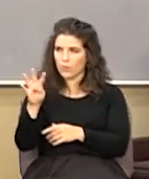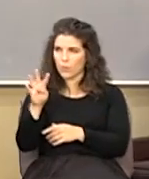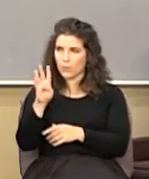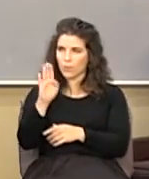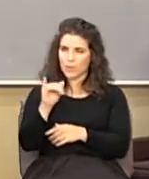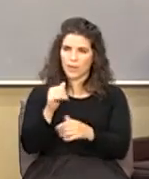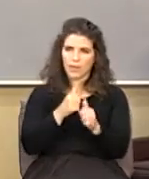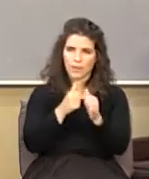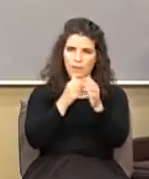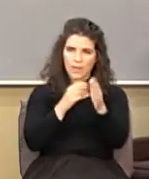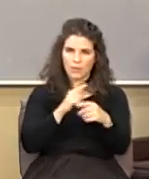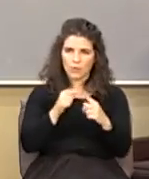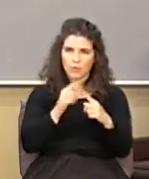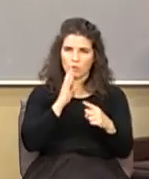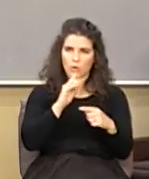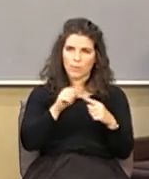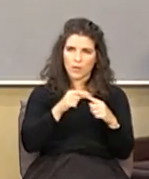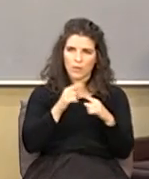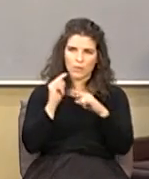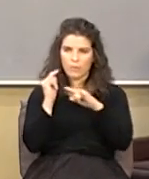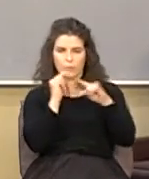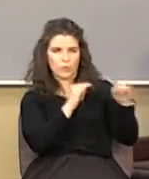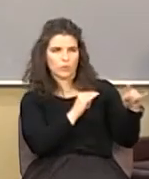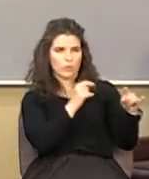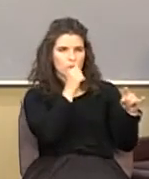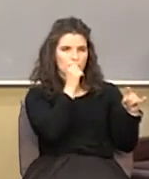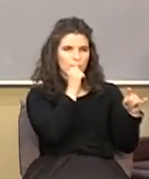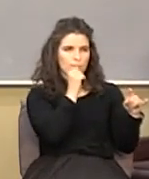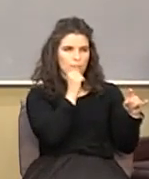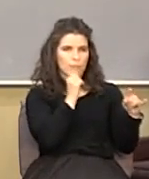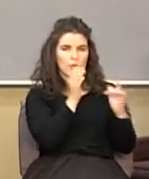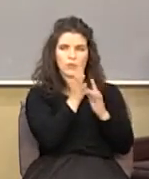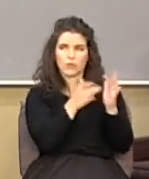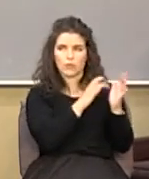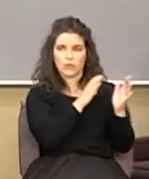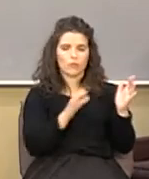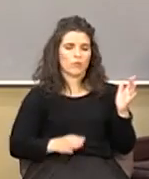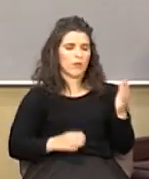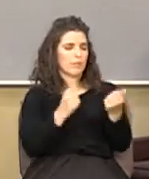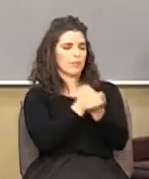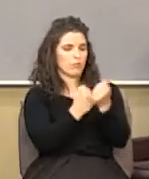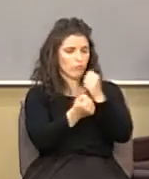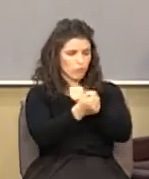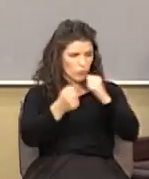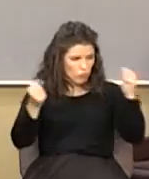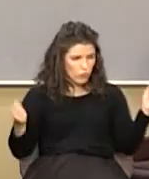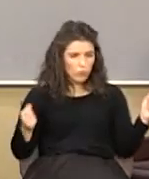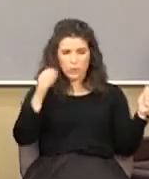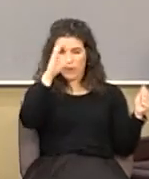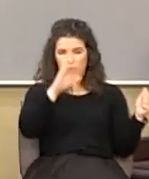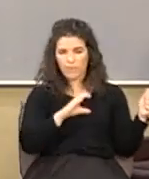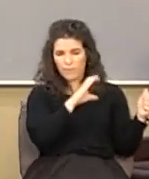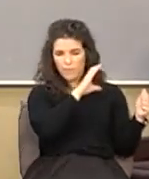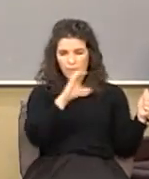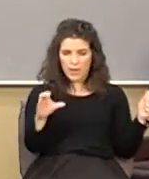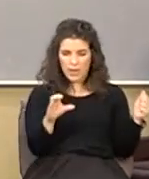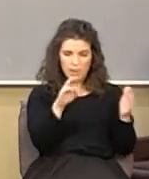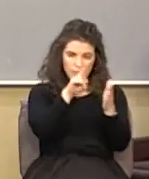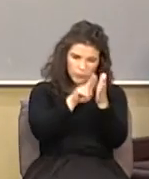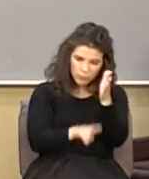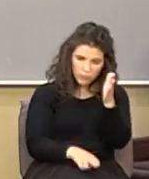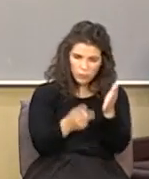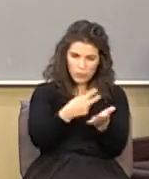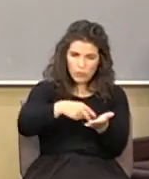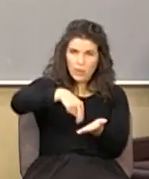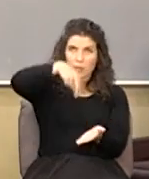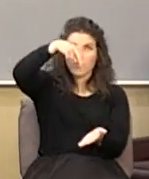when they're talking about the persecution that they're suffering Jesus Christ has been crucified been resurrected ascends into heaven sends the